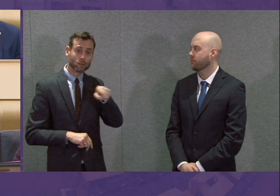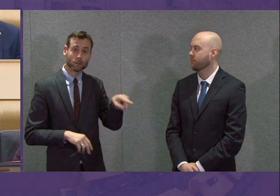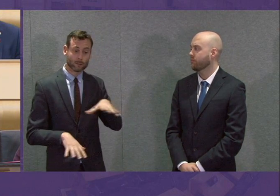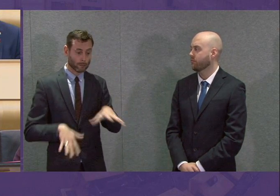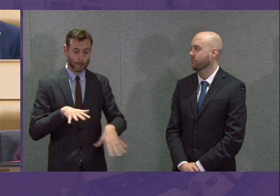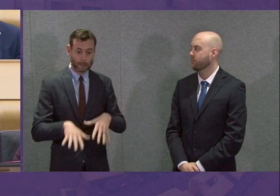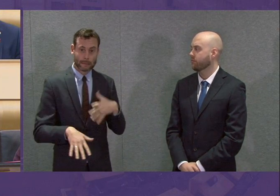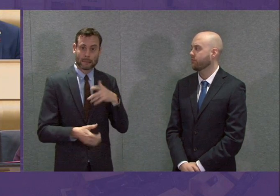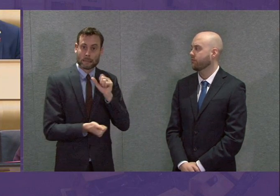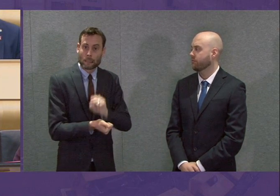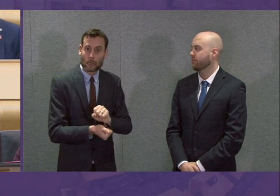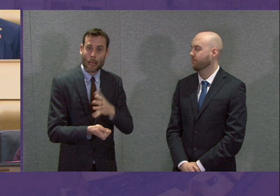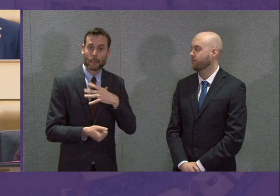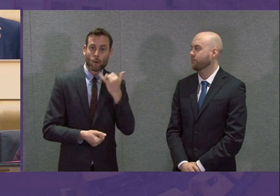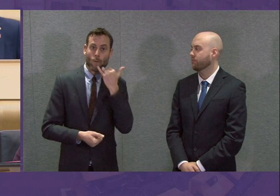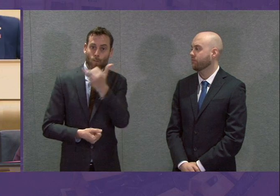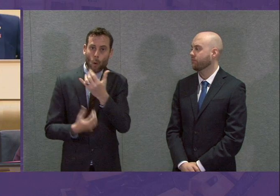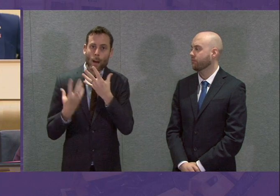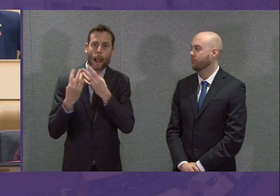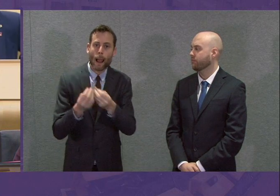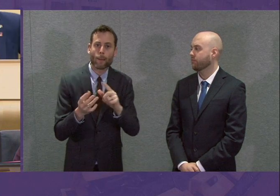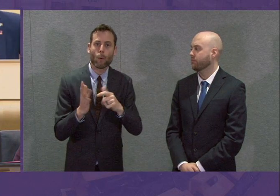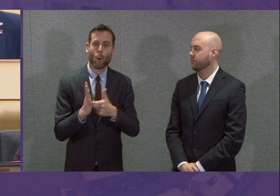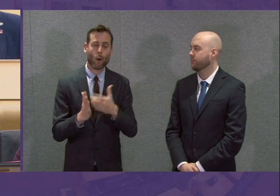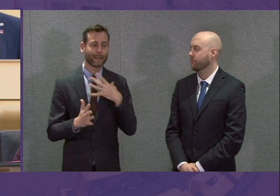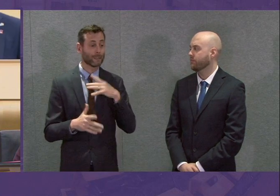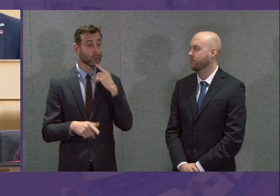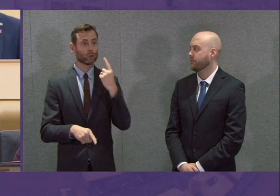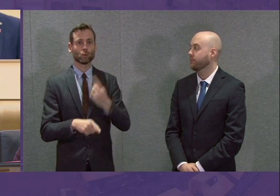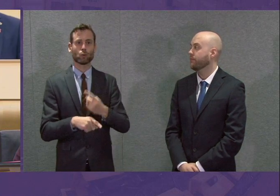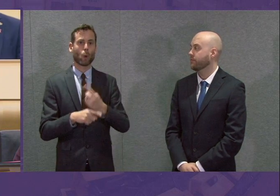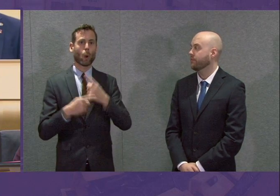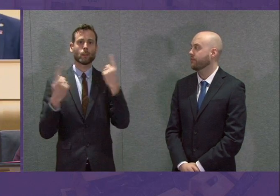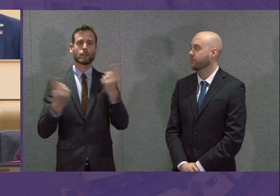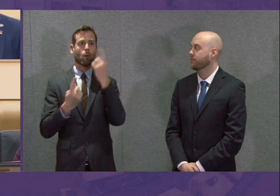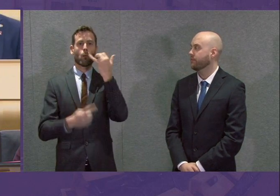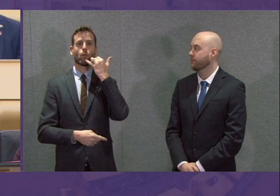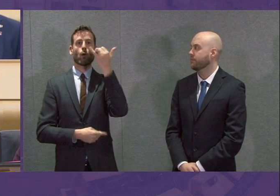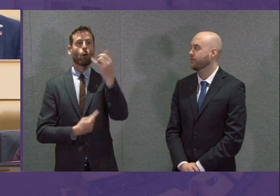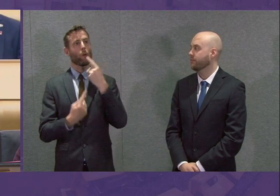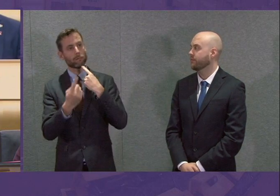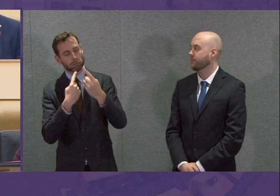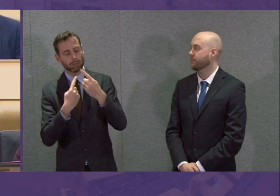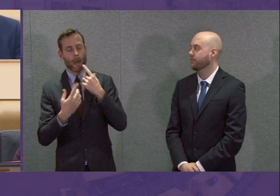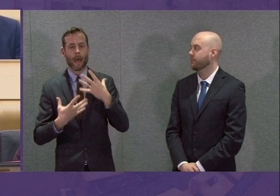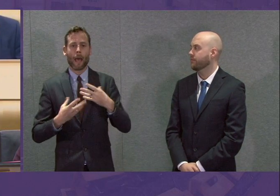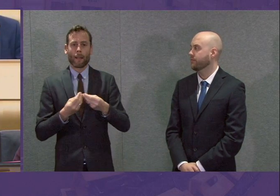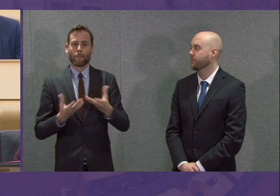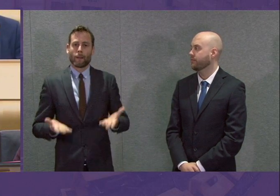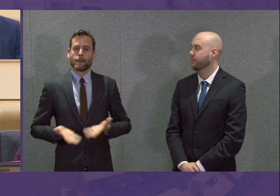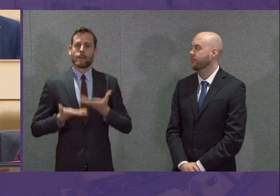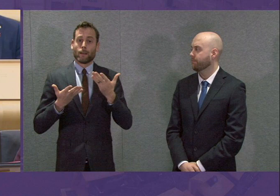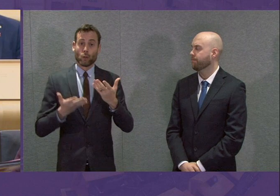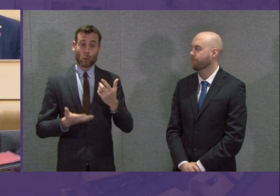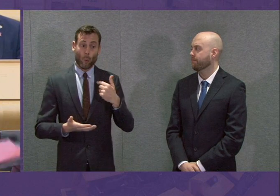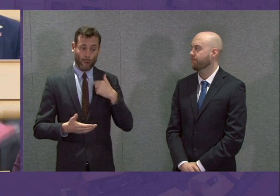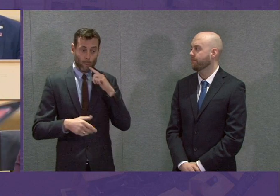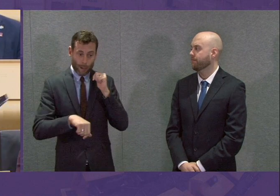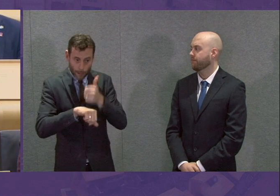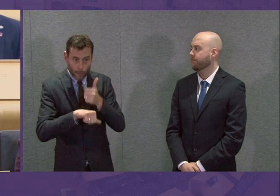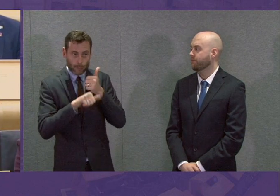voice. And there are going to be examples of that all over the country. And we all need to do our part and play our part in supporting that as well as we can.